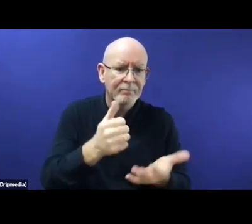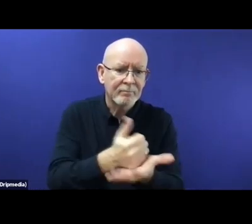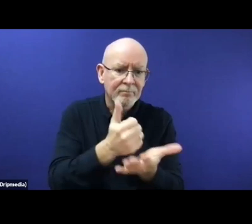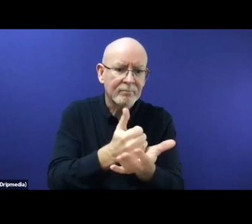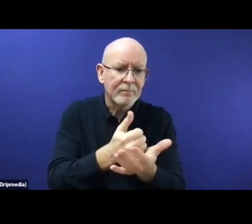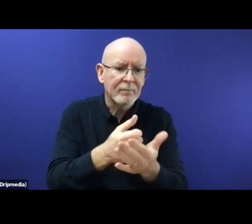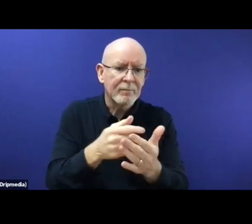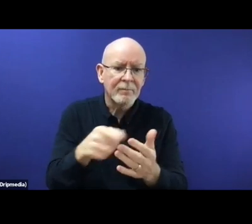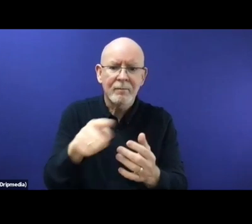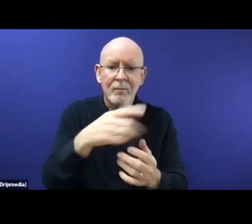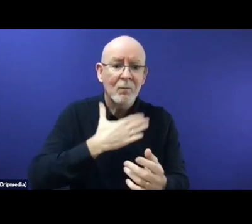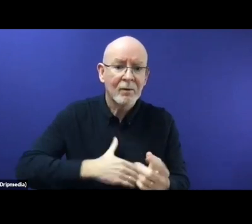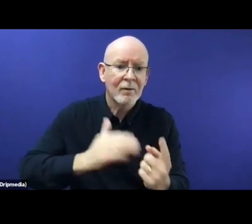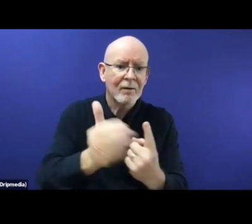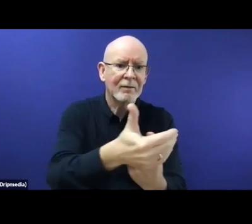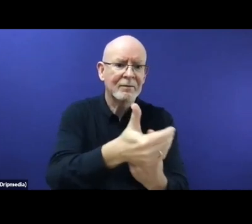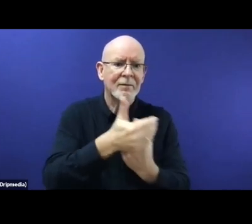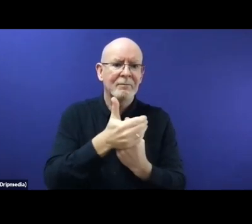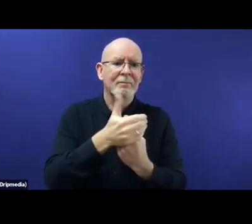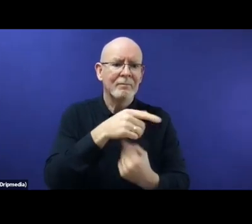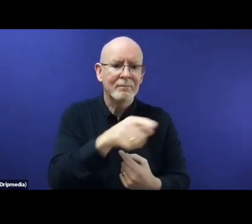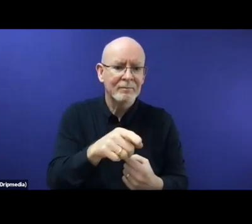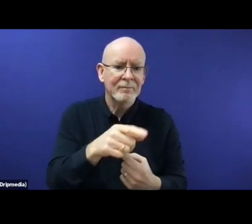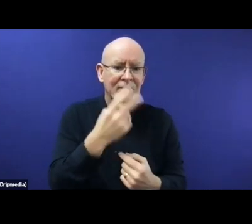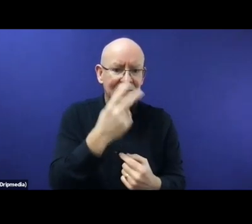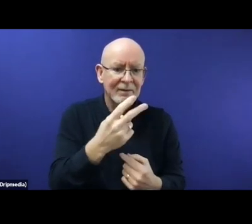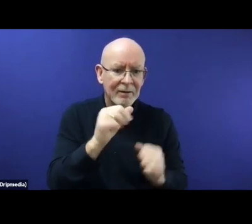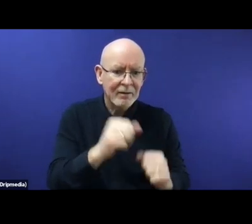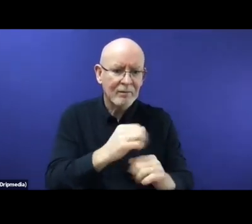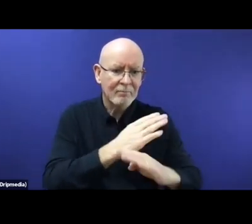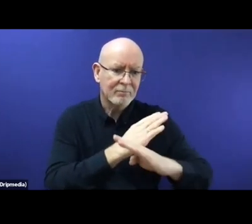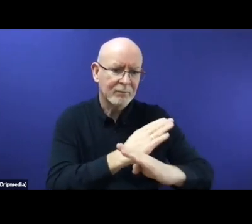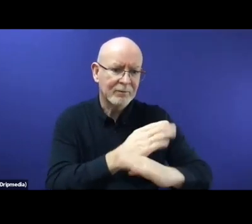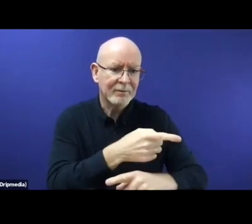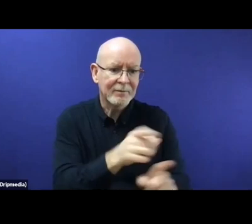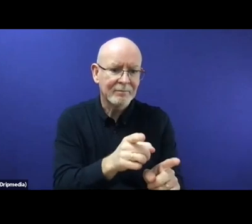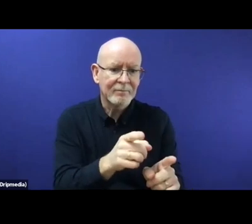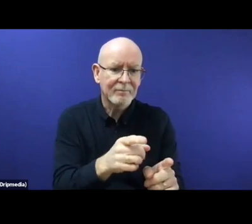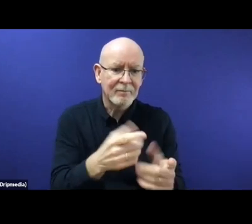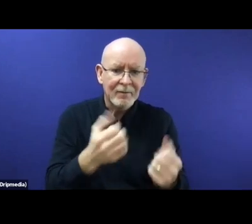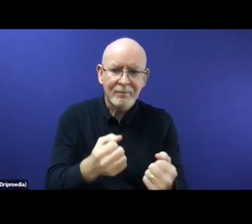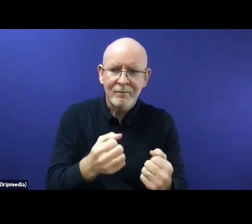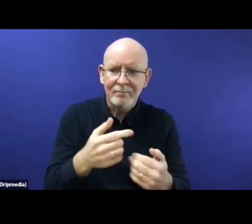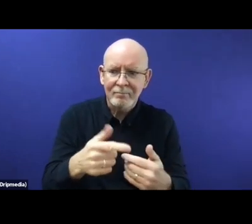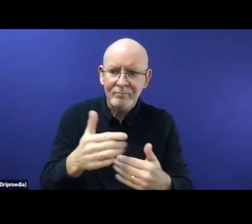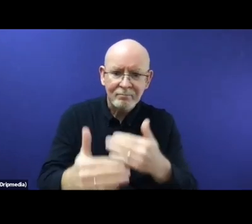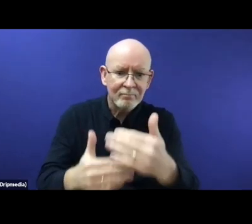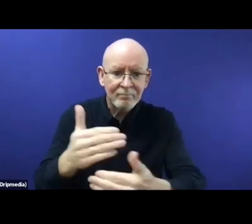Thank you very much, Roberto, and thank you to you also, Rosemary, for your excellent introduction to this discussion.